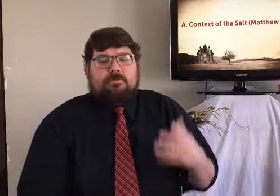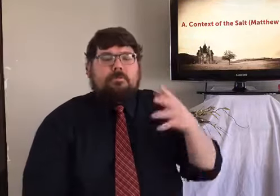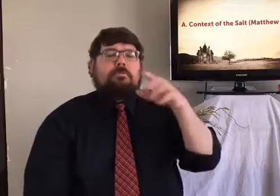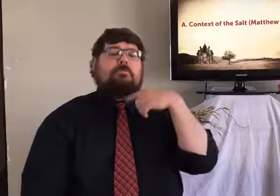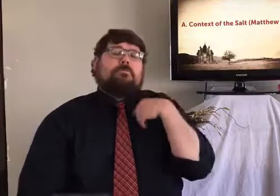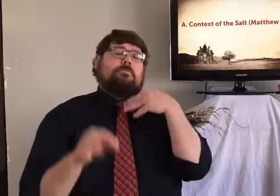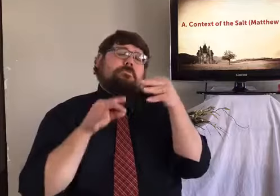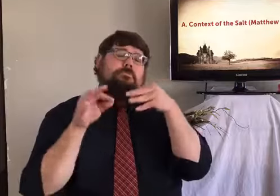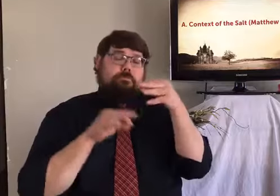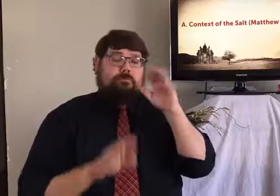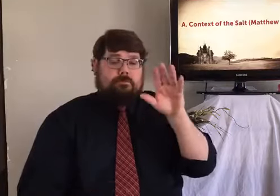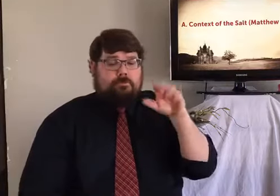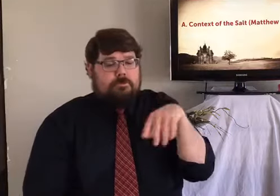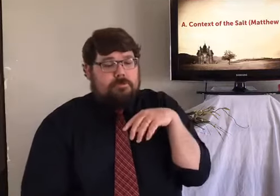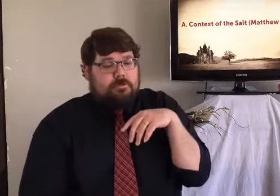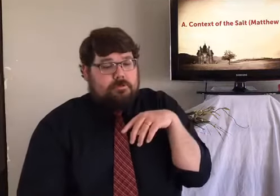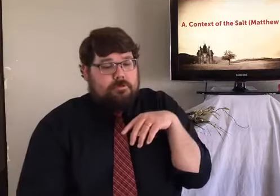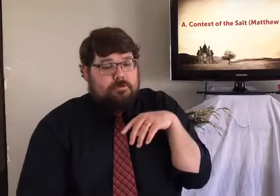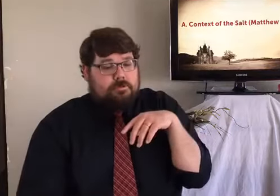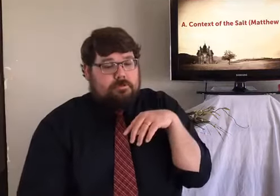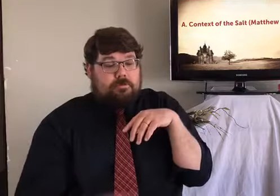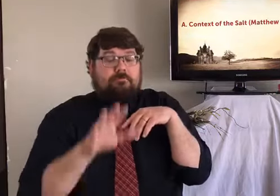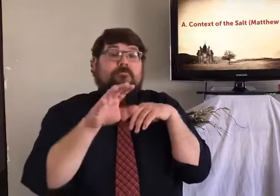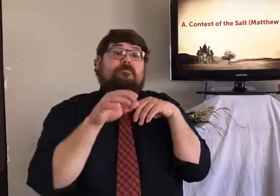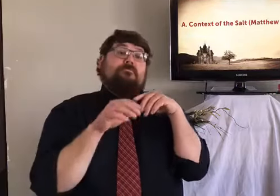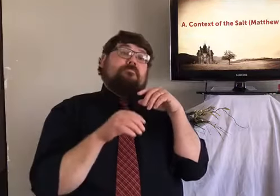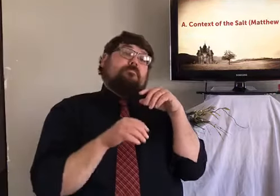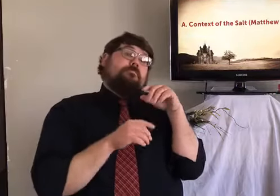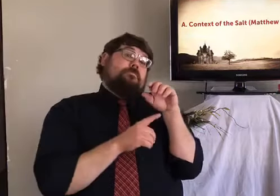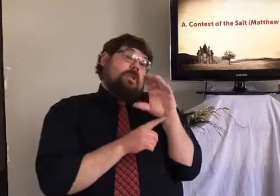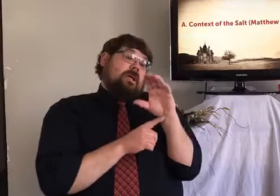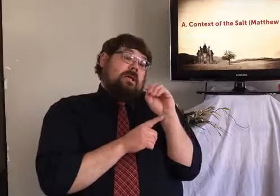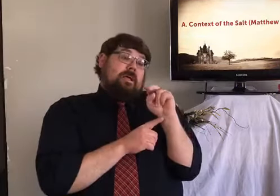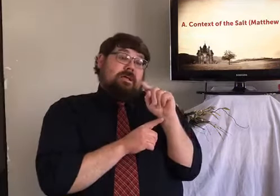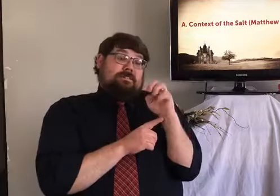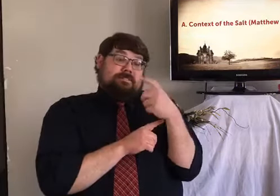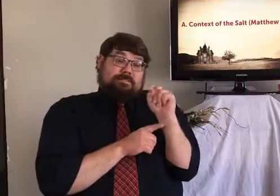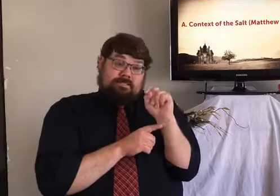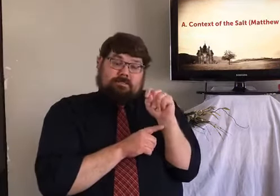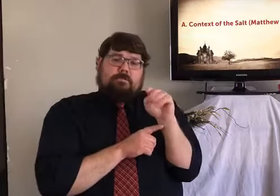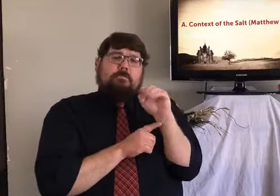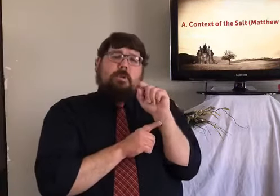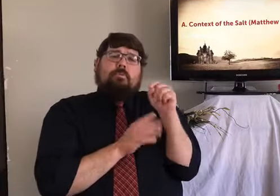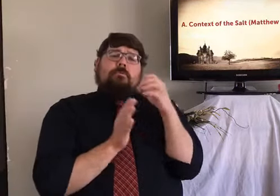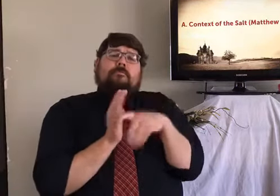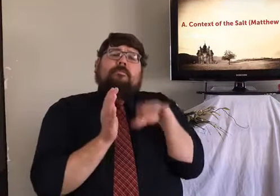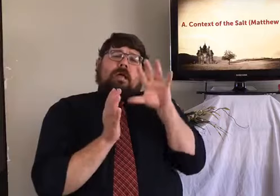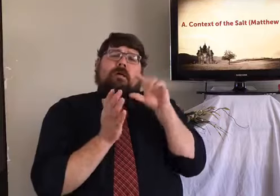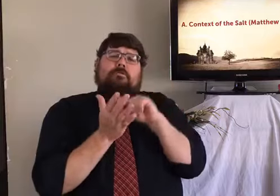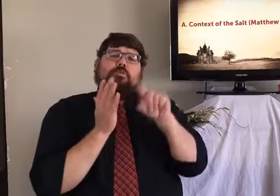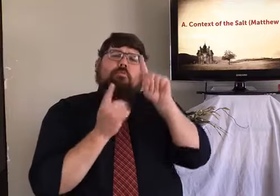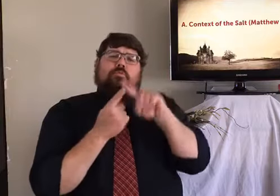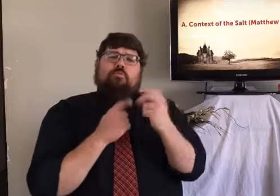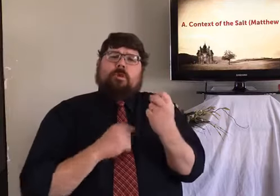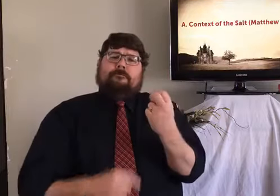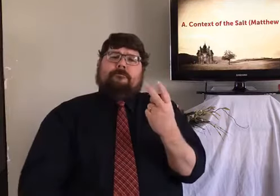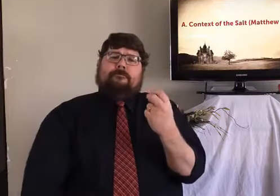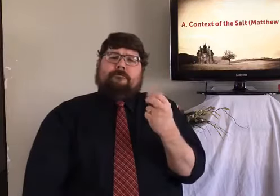than what we have now, today. So, Christ was in thinking of table salt, and he used this as an example.